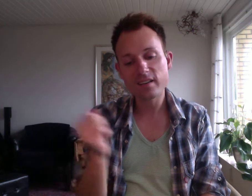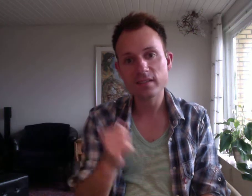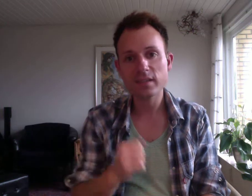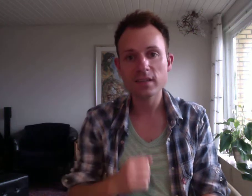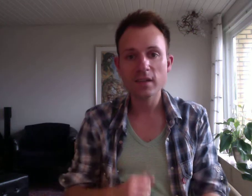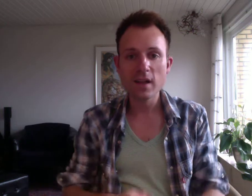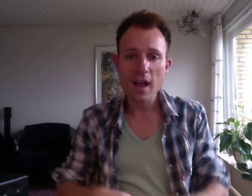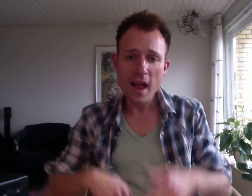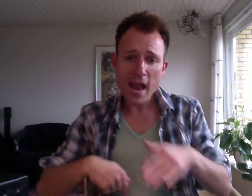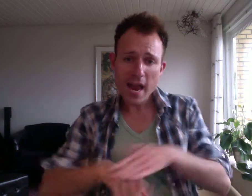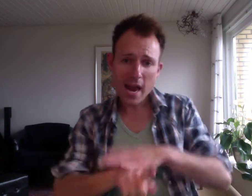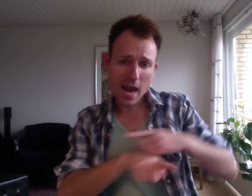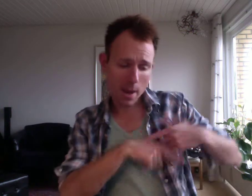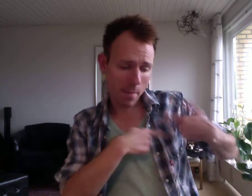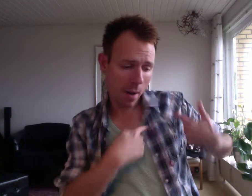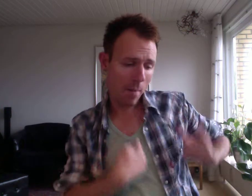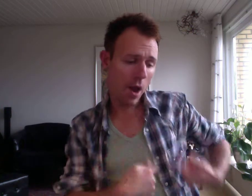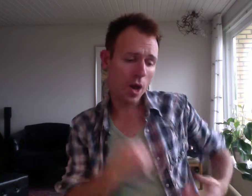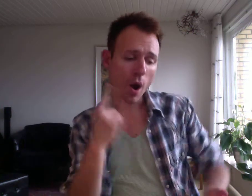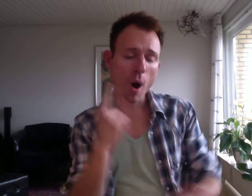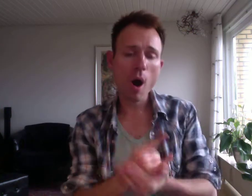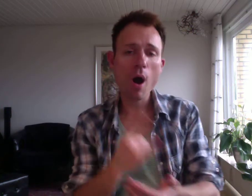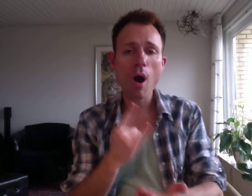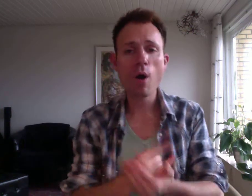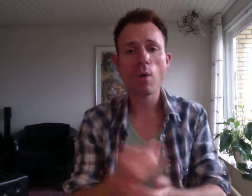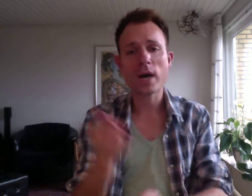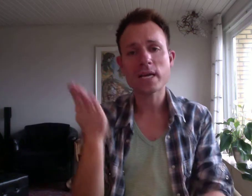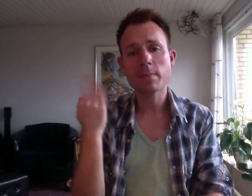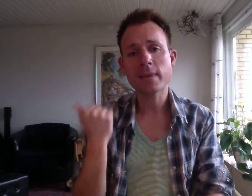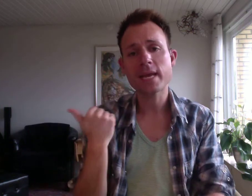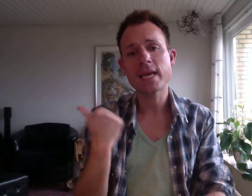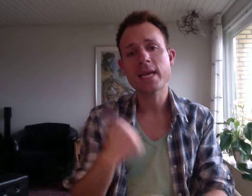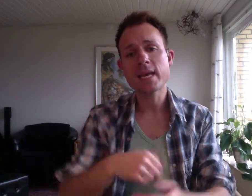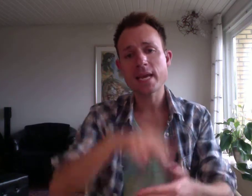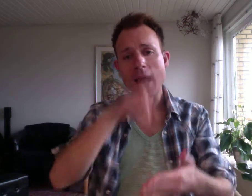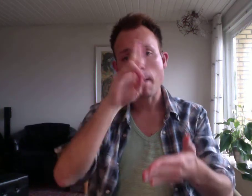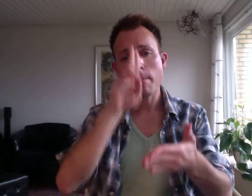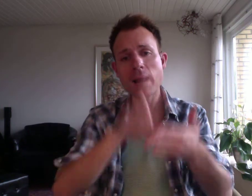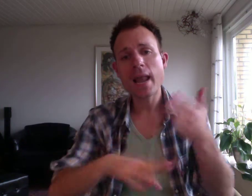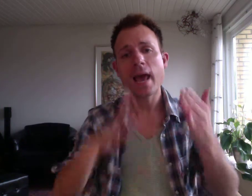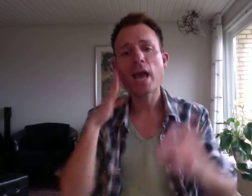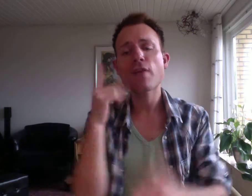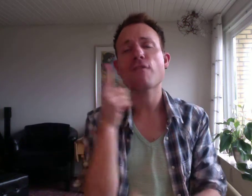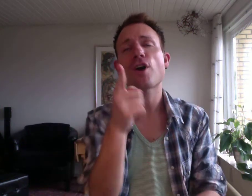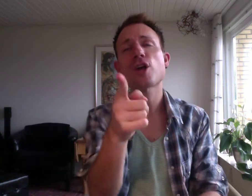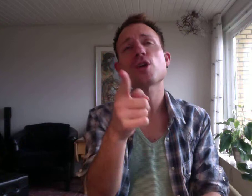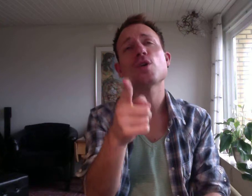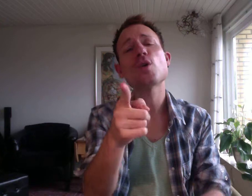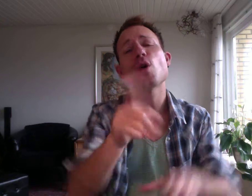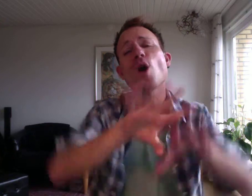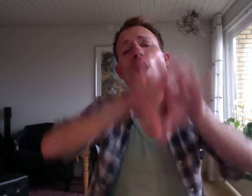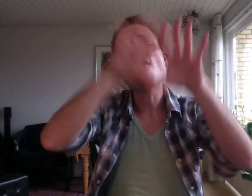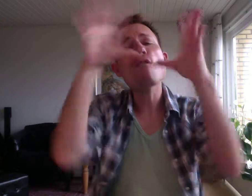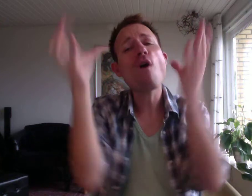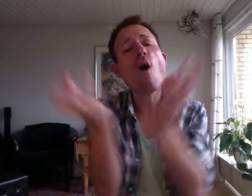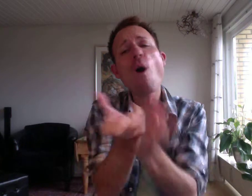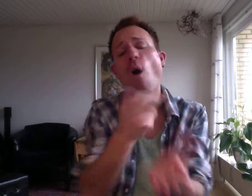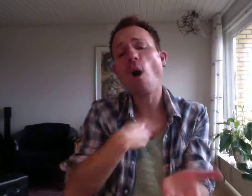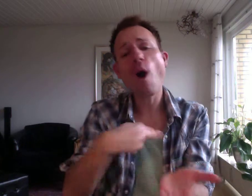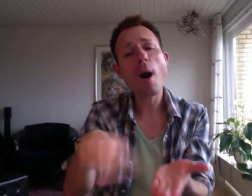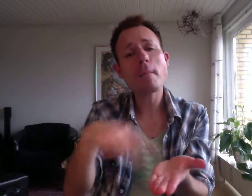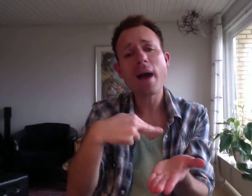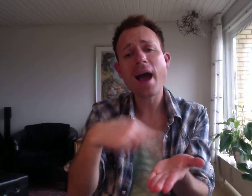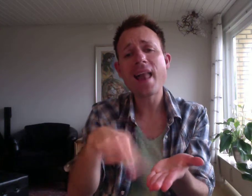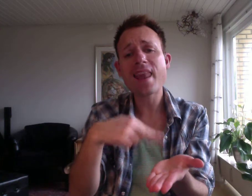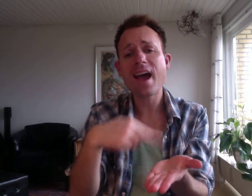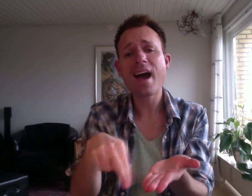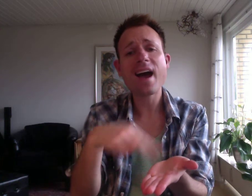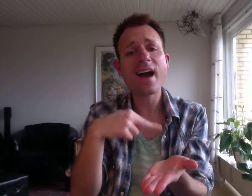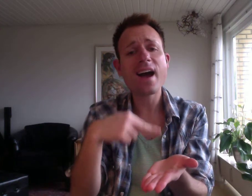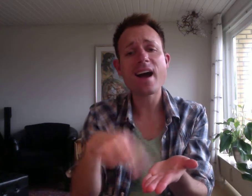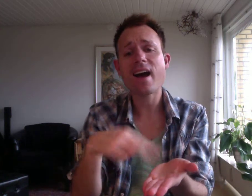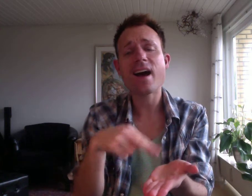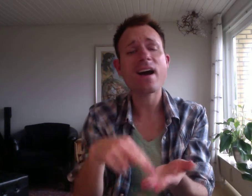In my heart there'll always be a place for you For all my life